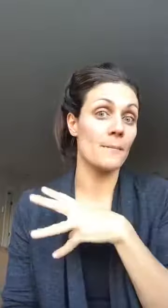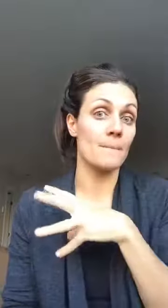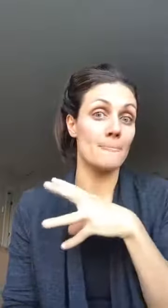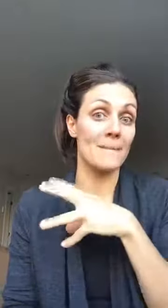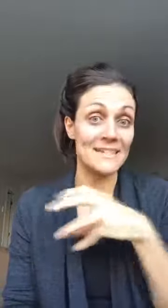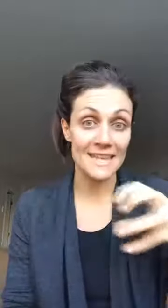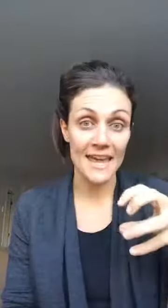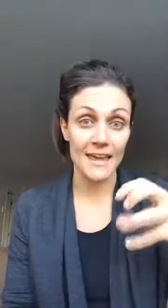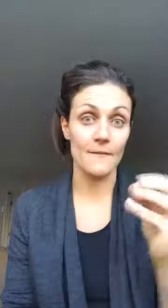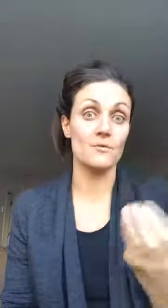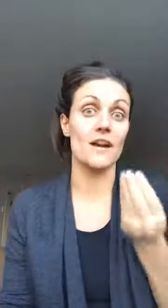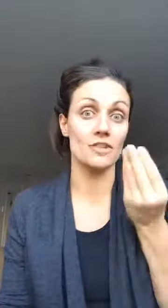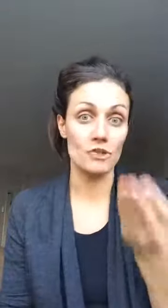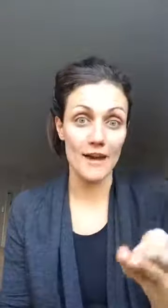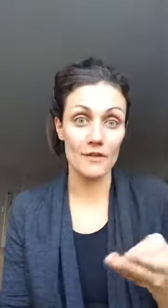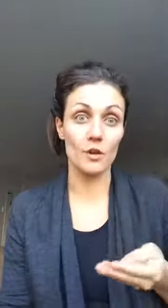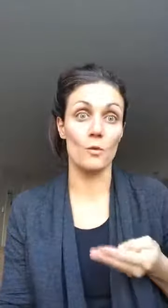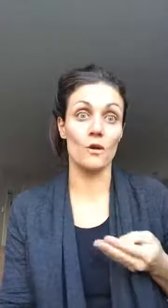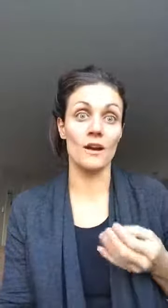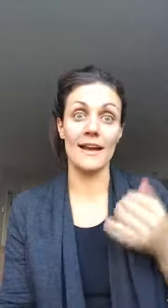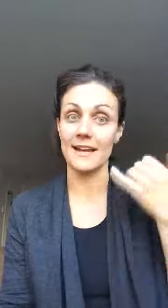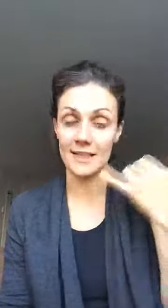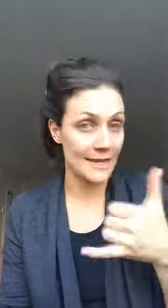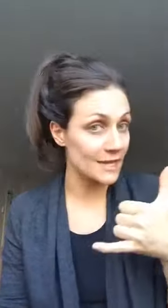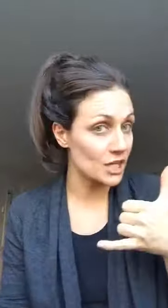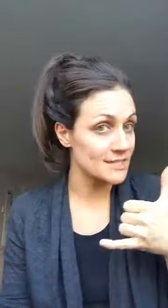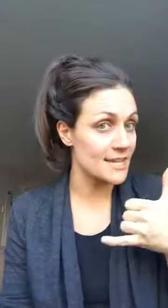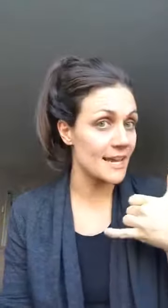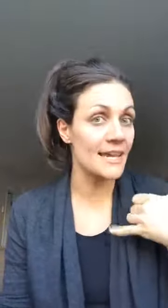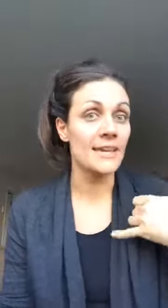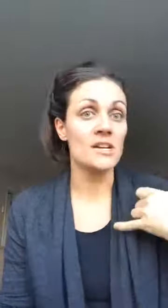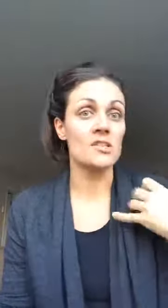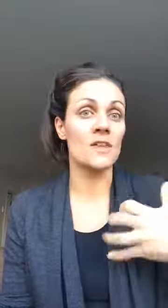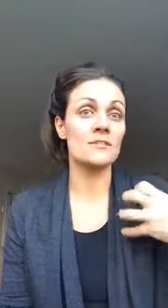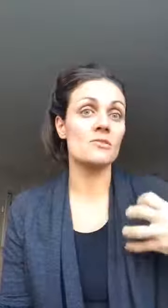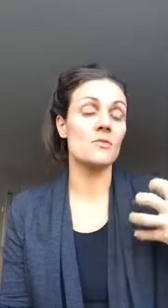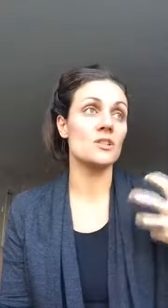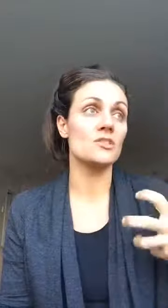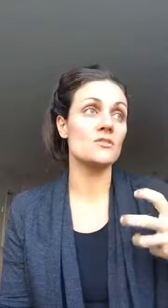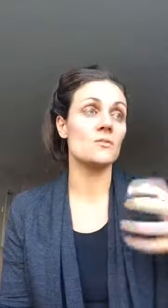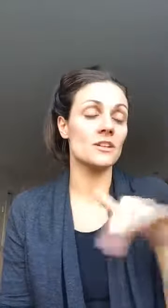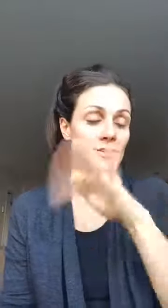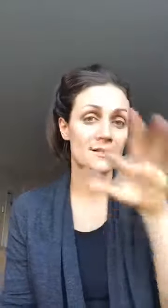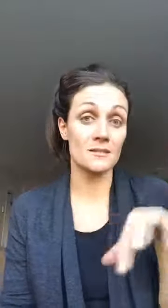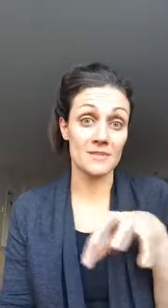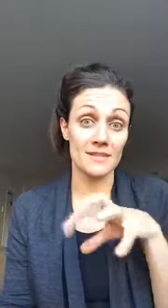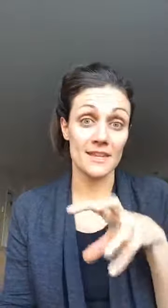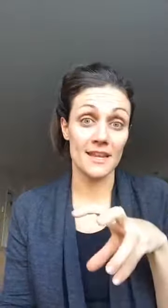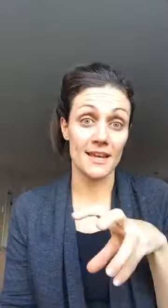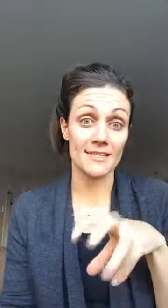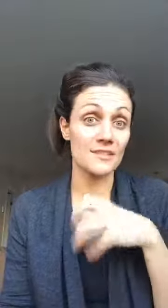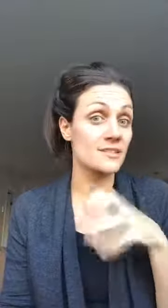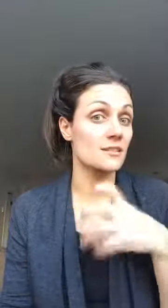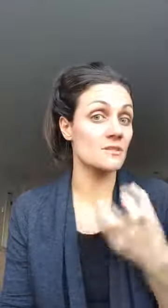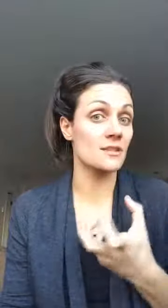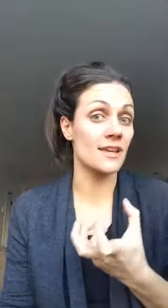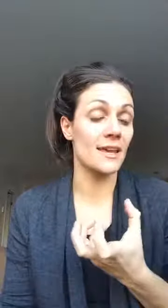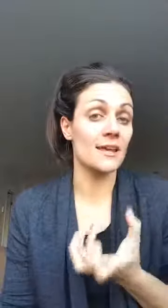my day of driving traffic or i had a client call today so that's what you want too is you want your systems uh sales systems in